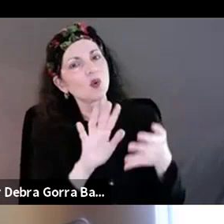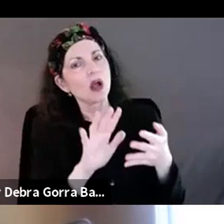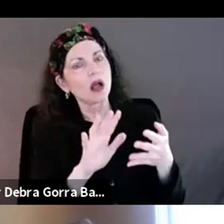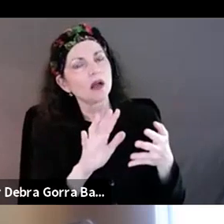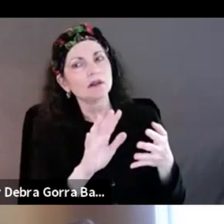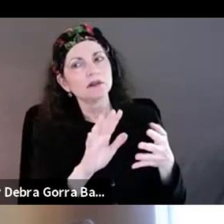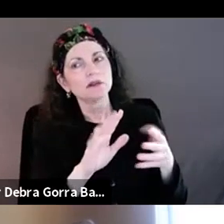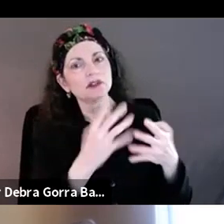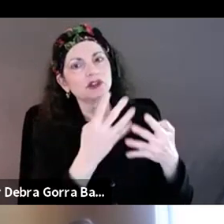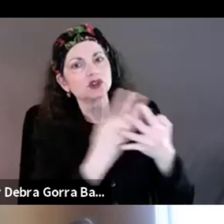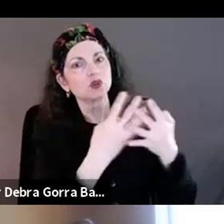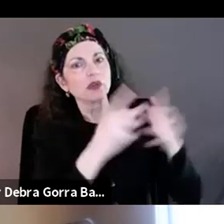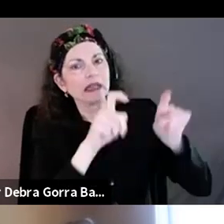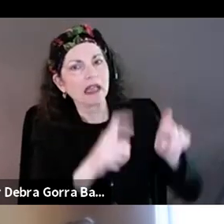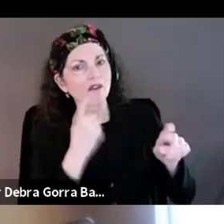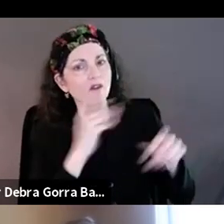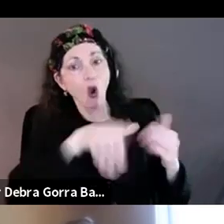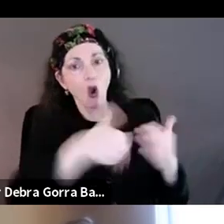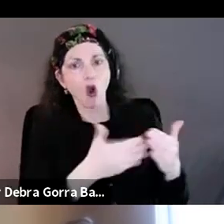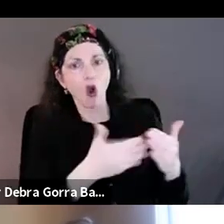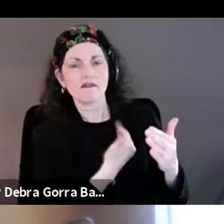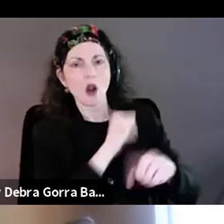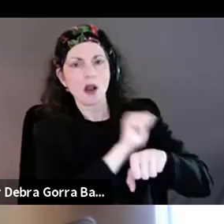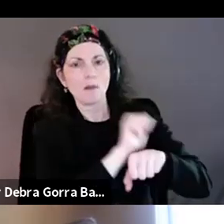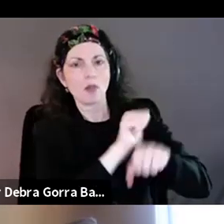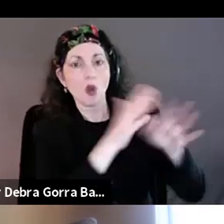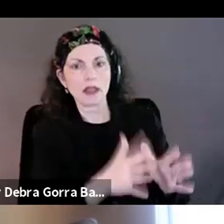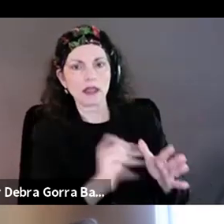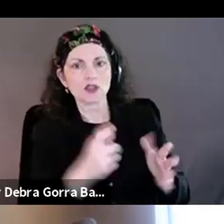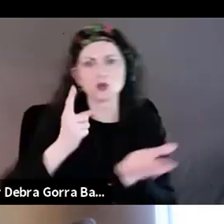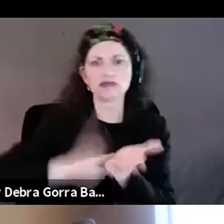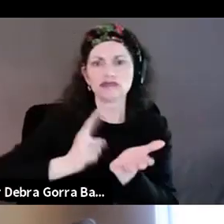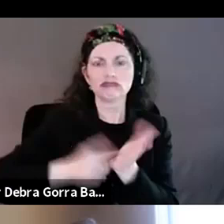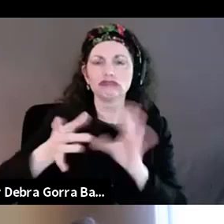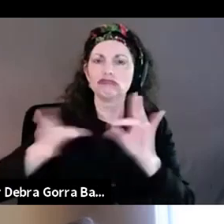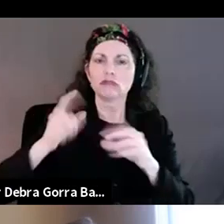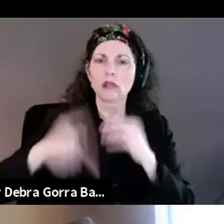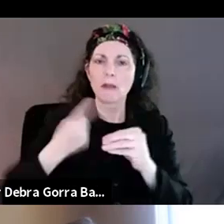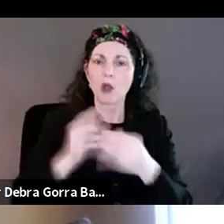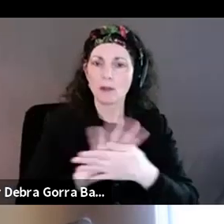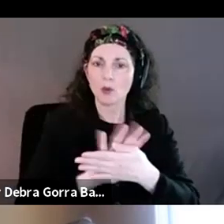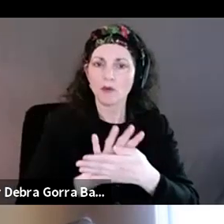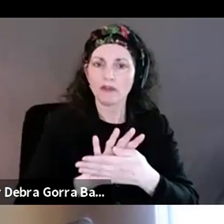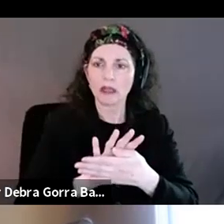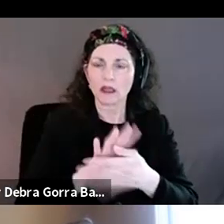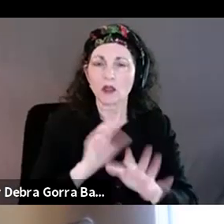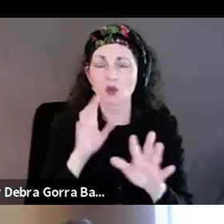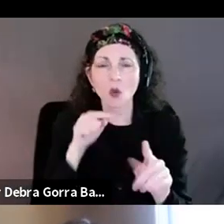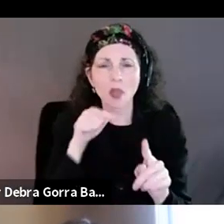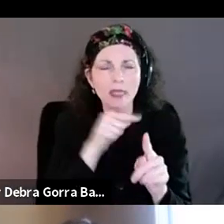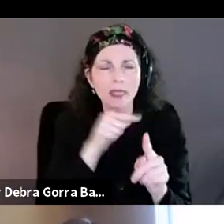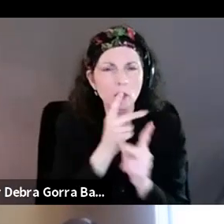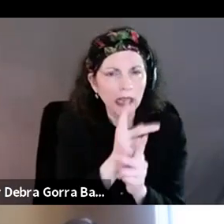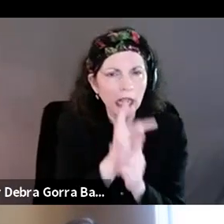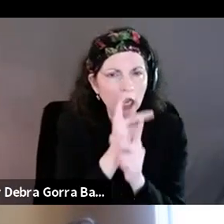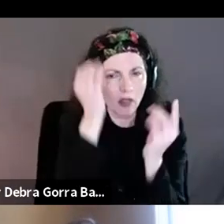and, and talk about the movie. And the, the, the careful thinking about who's going to be